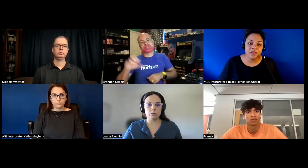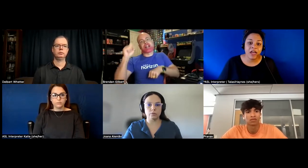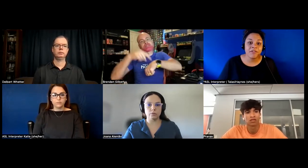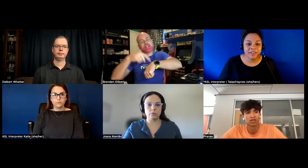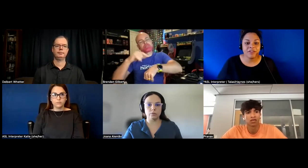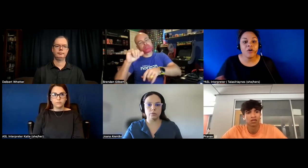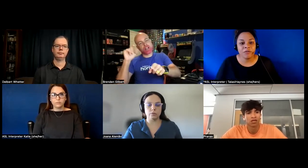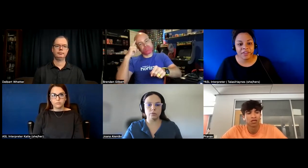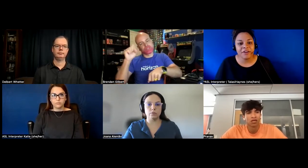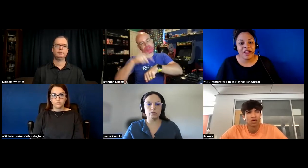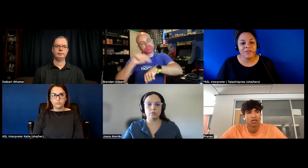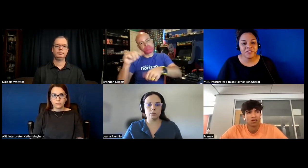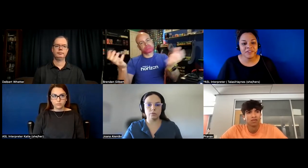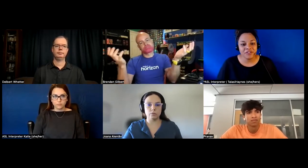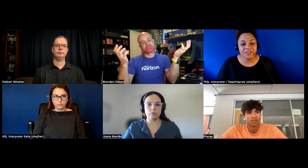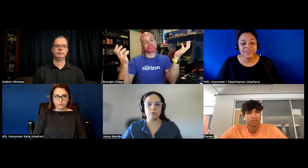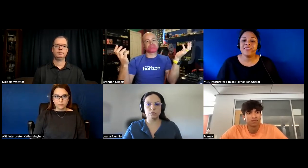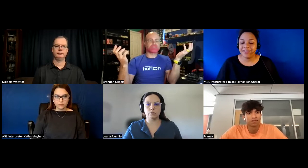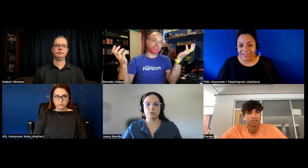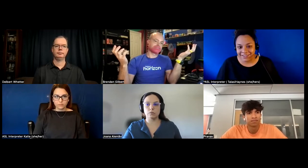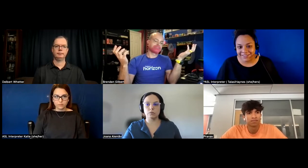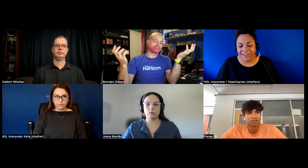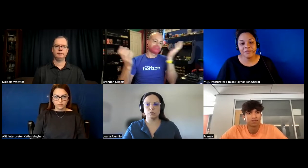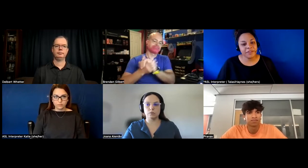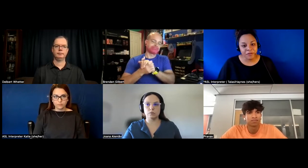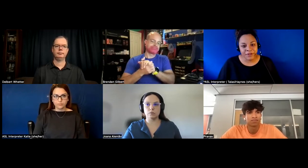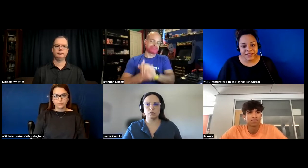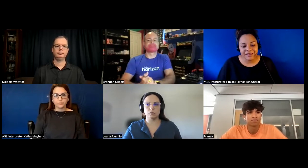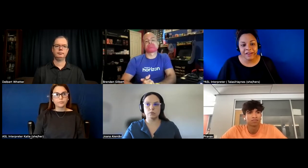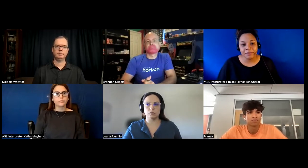have us go over there and have those discussions that takes time the government takes time